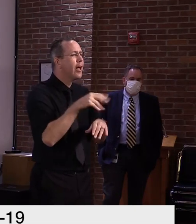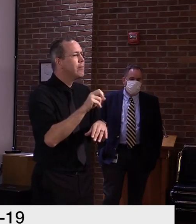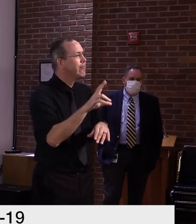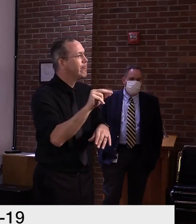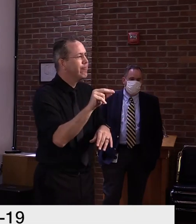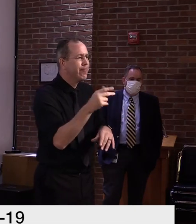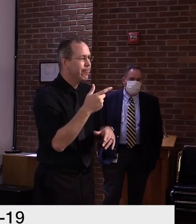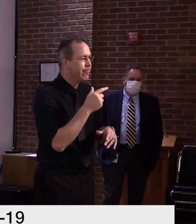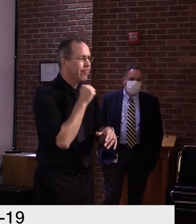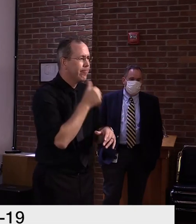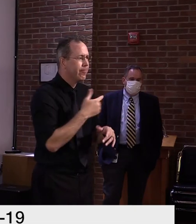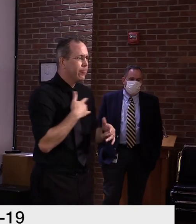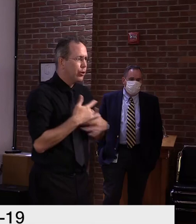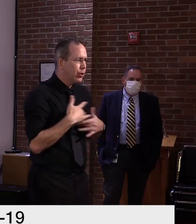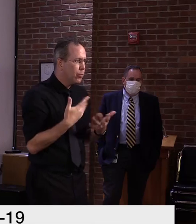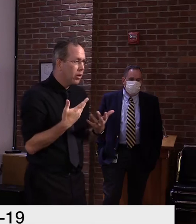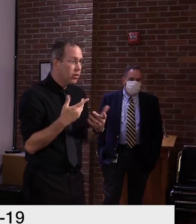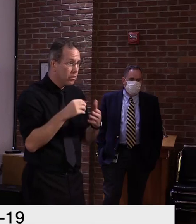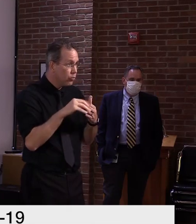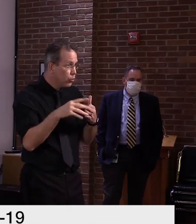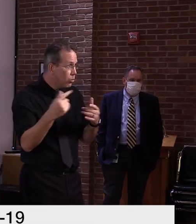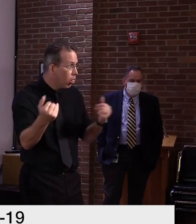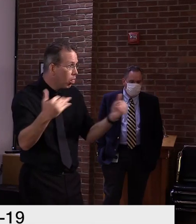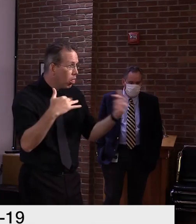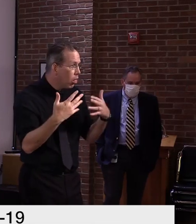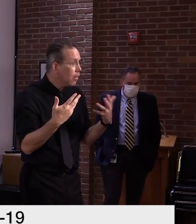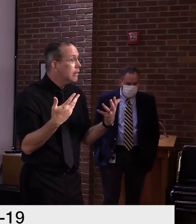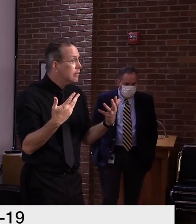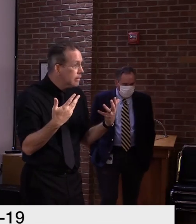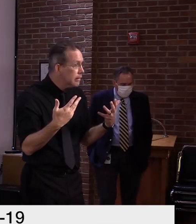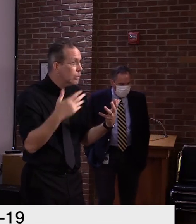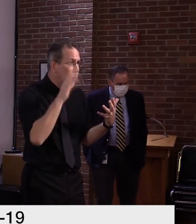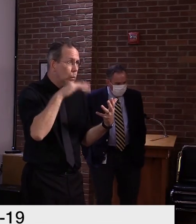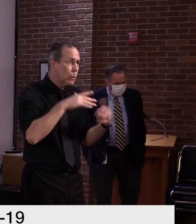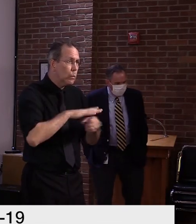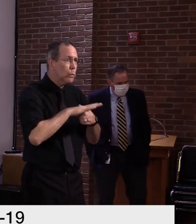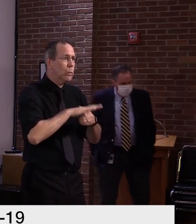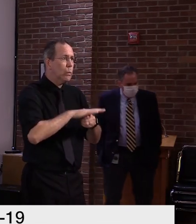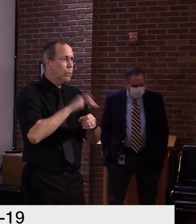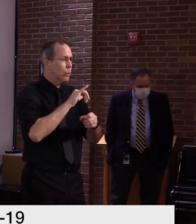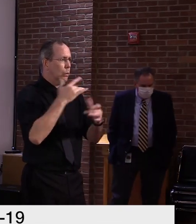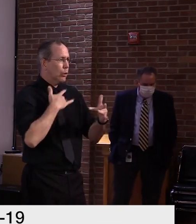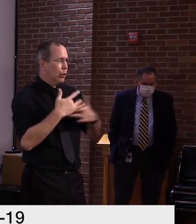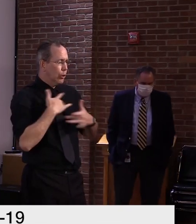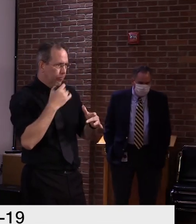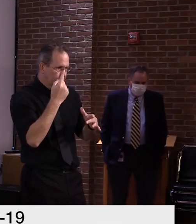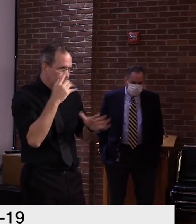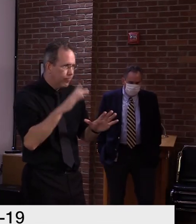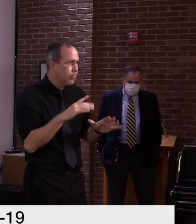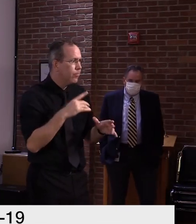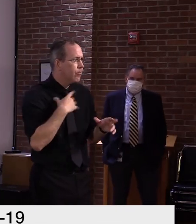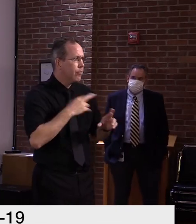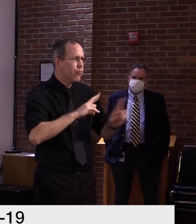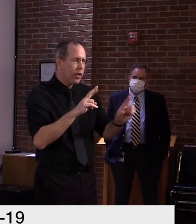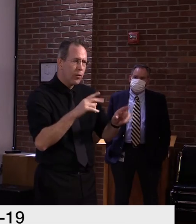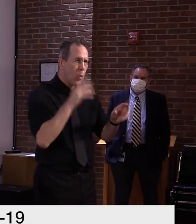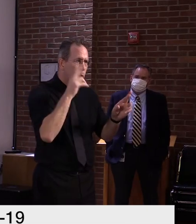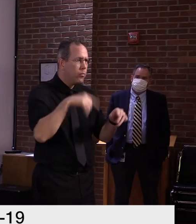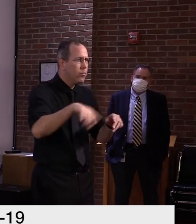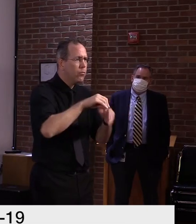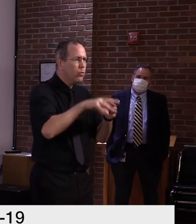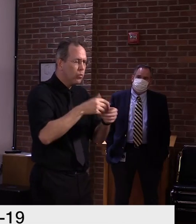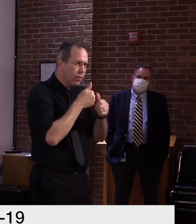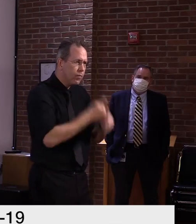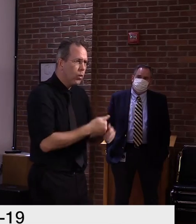to happen, what might happen, but they are implementing all of the guidance appropriately and making sure that when